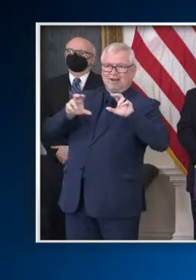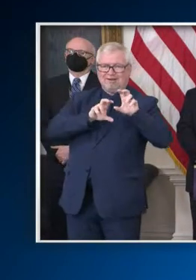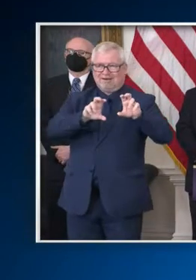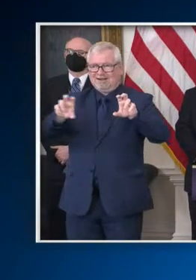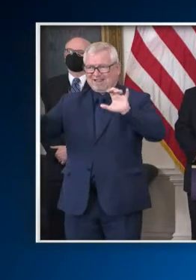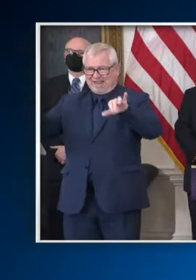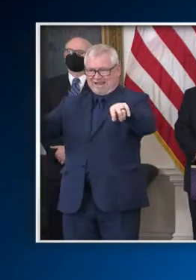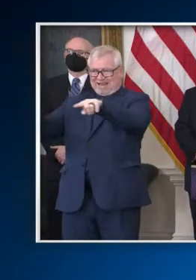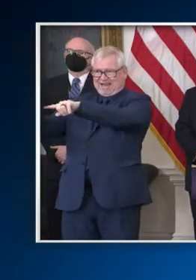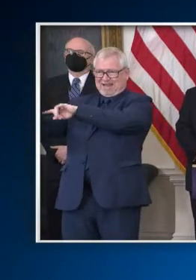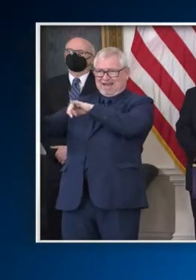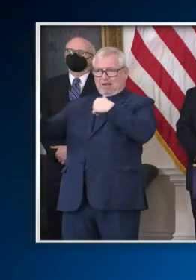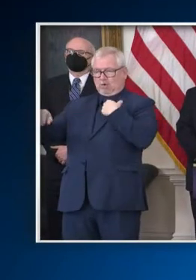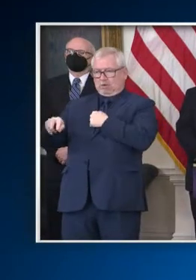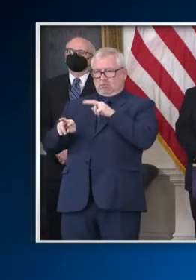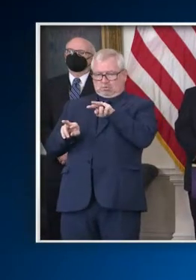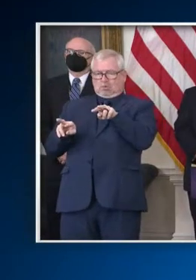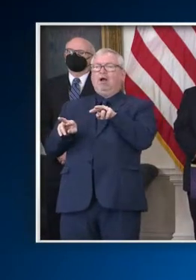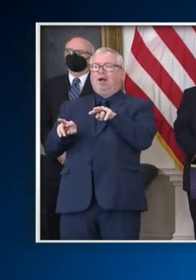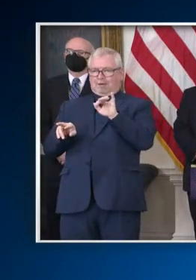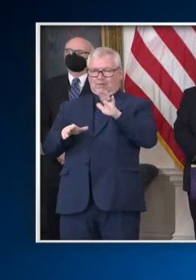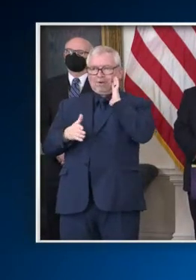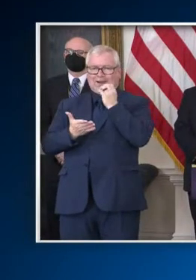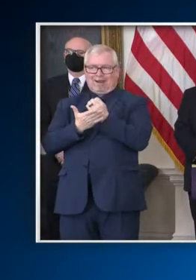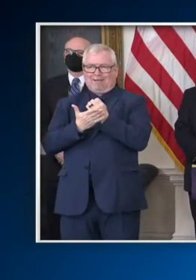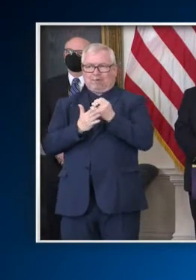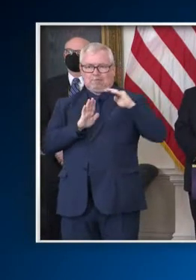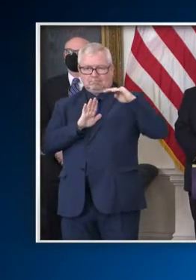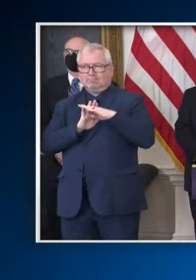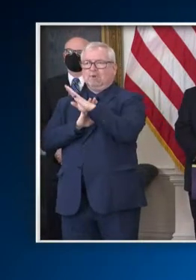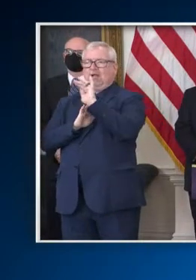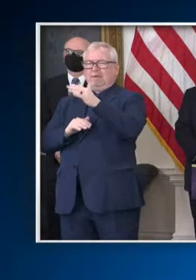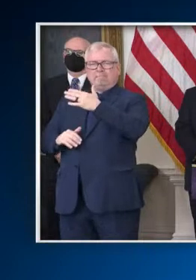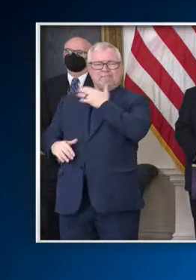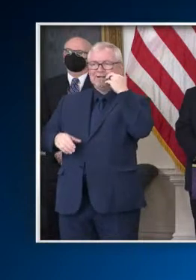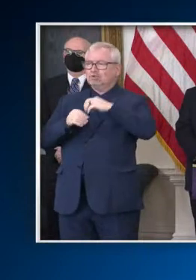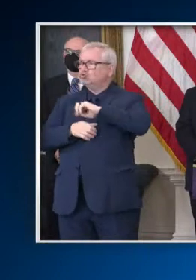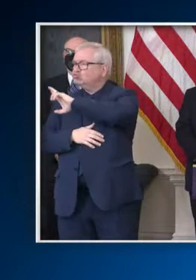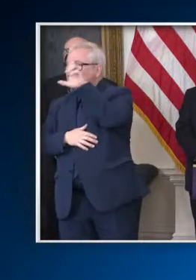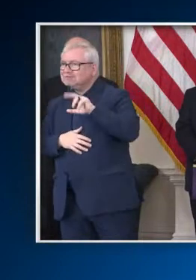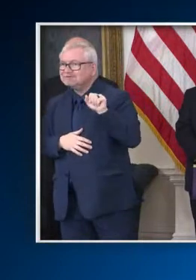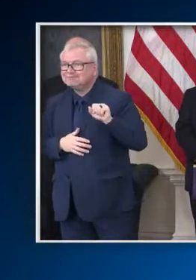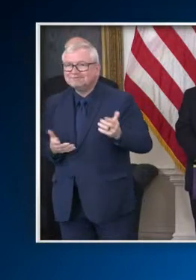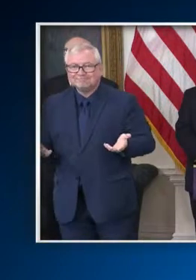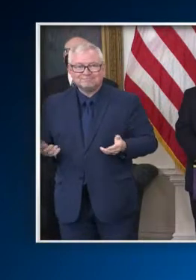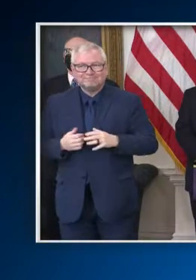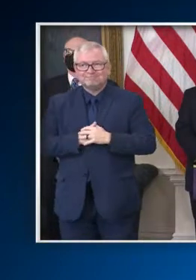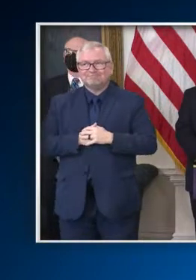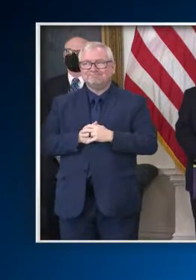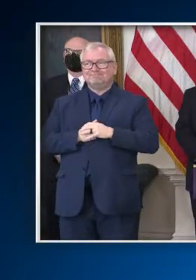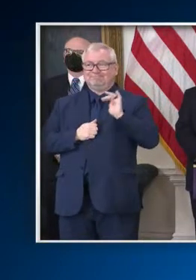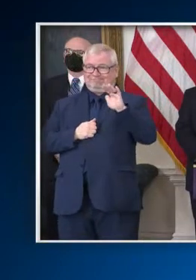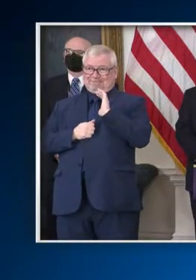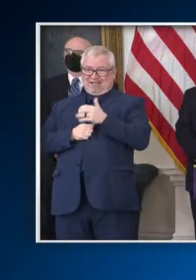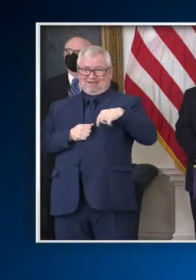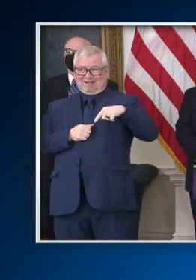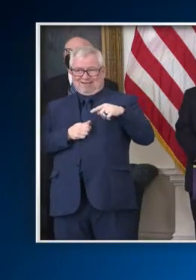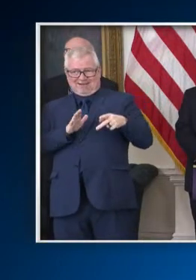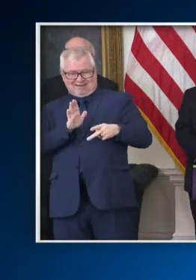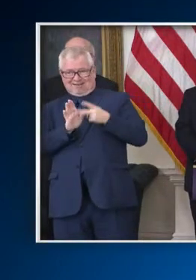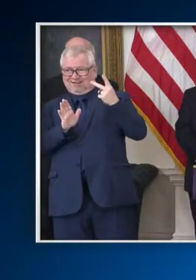economic recoveries in America. We're creating jobs at a rate that is twice as fast as the rest of the country.